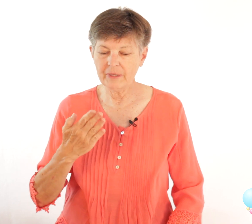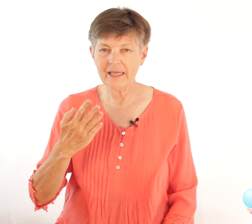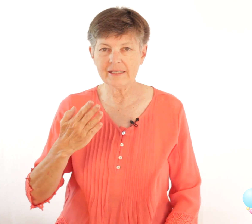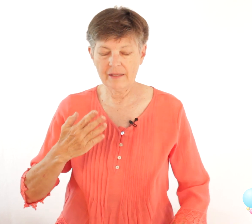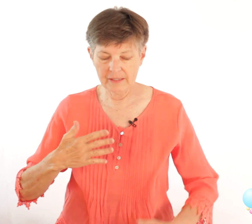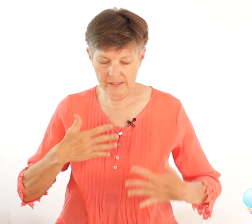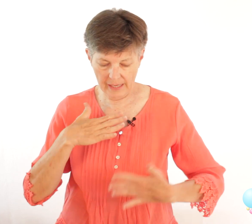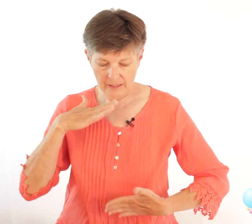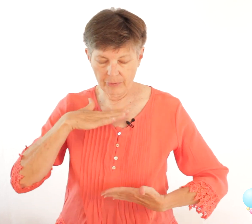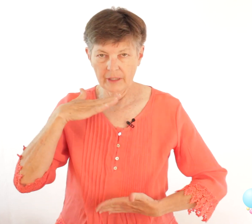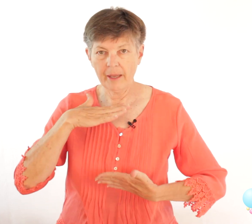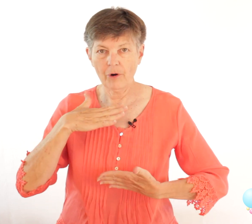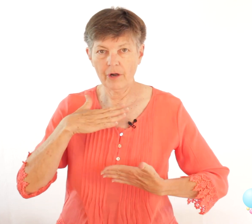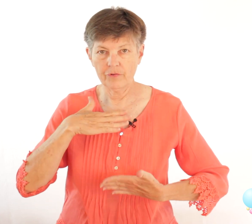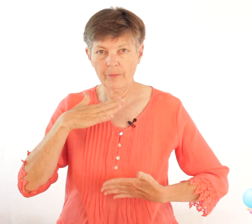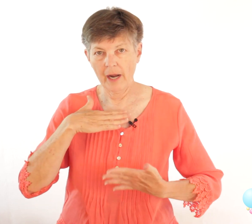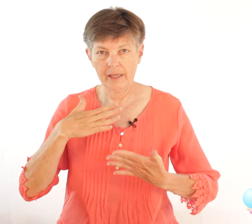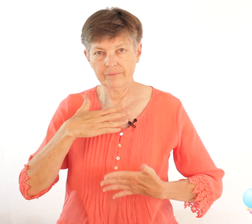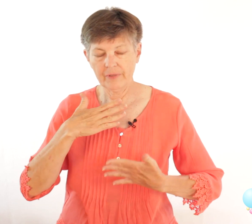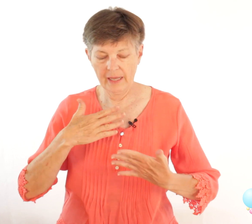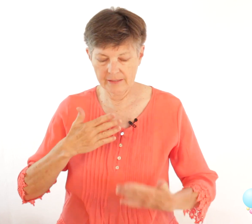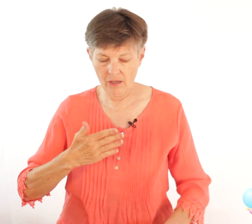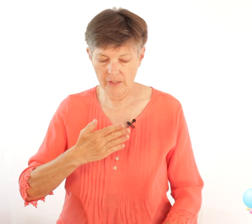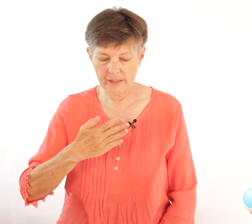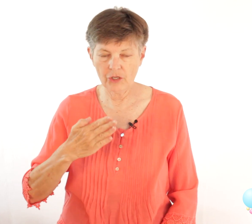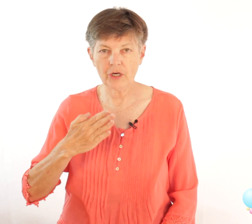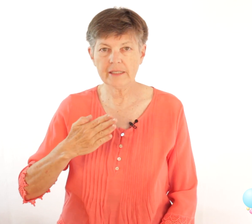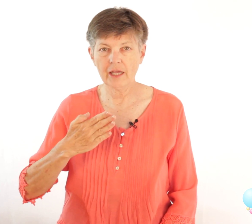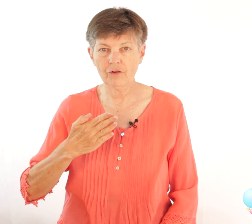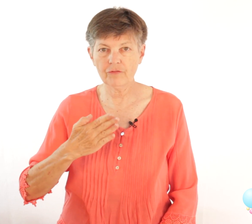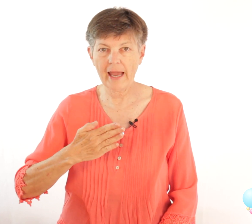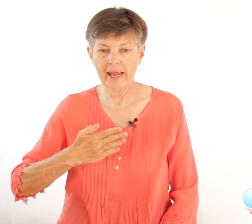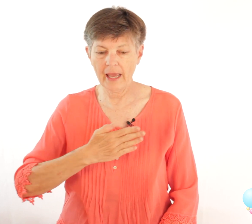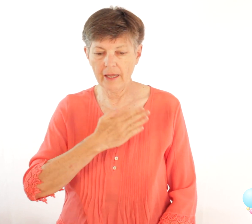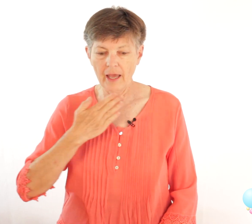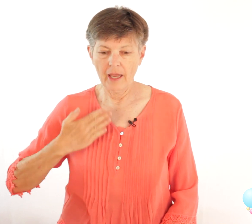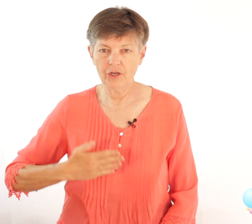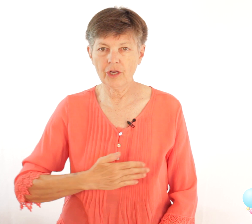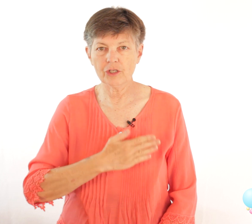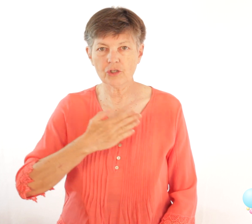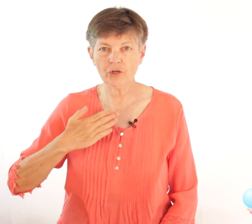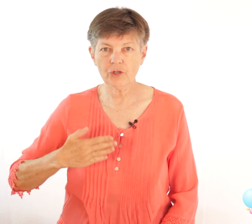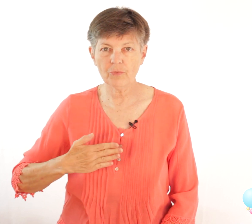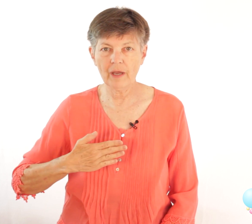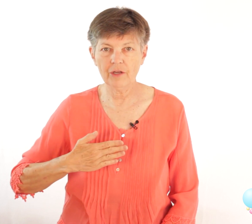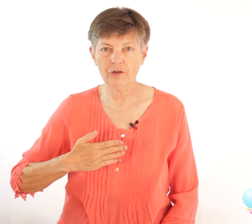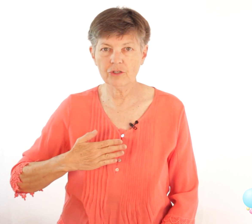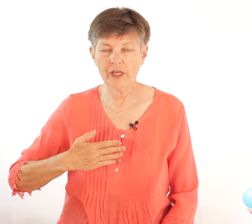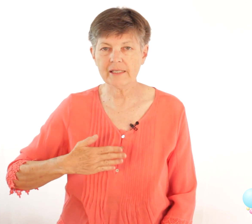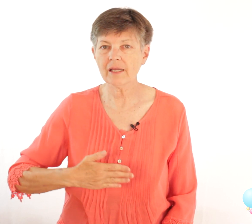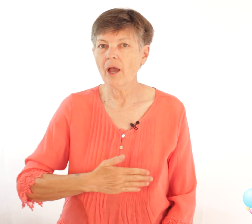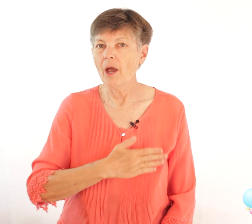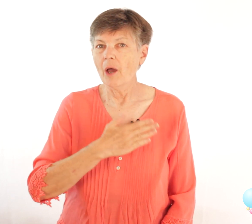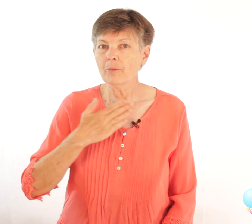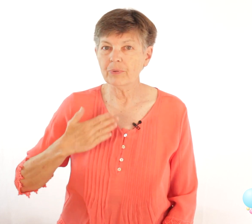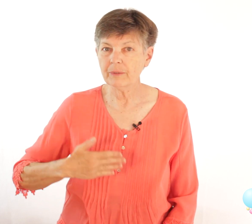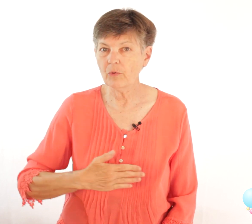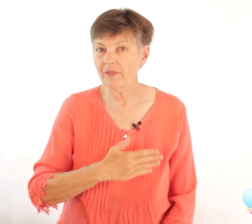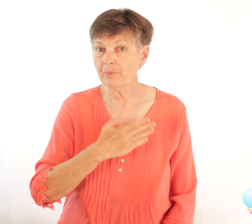please and this is like the polite part of your body in ASL okay so you're going to take your flat hand and you're going to circle it around here on your chest with a